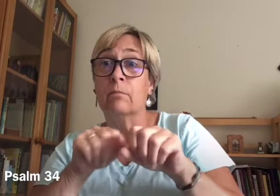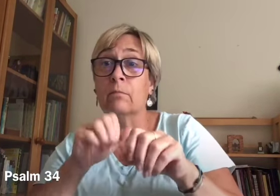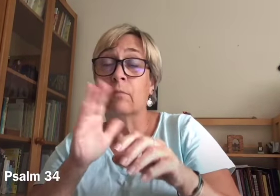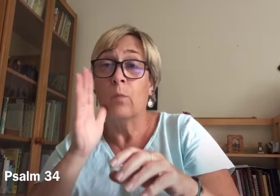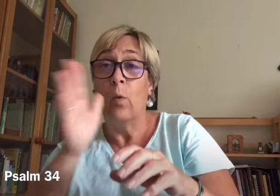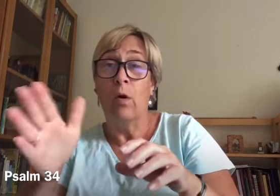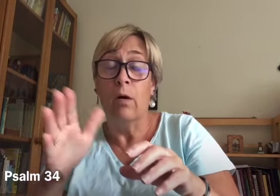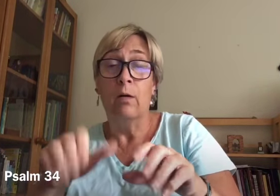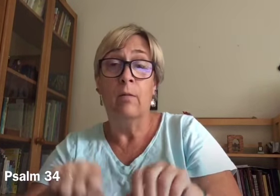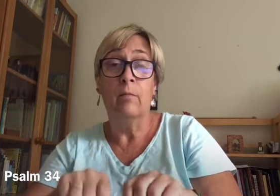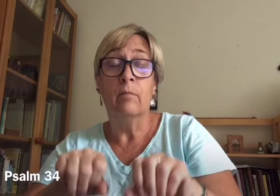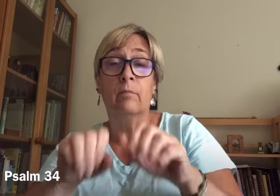broken.